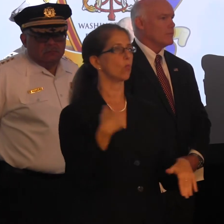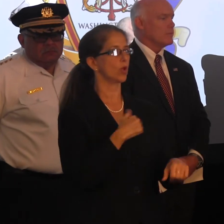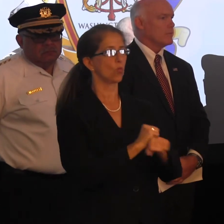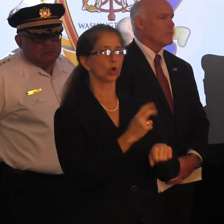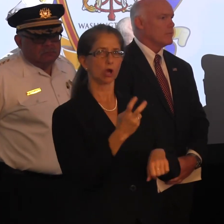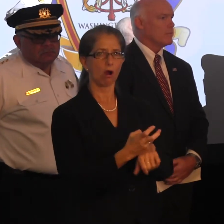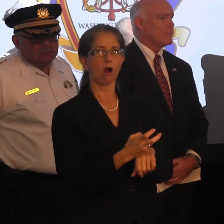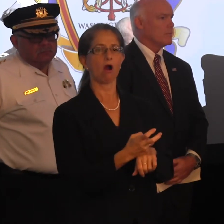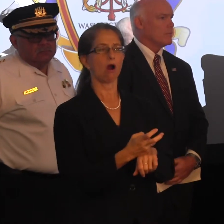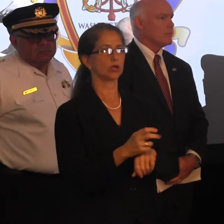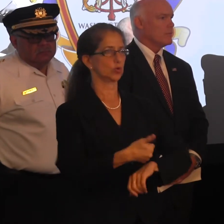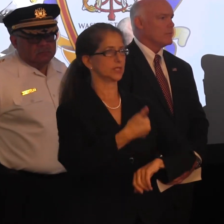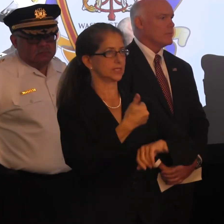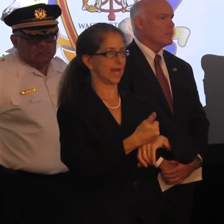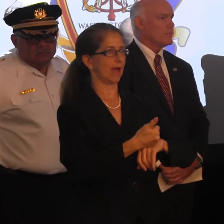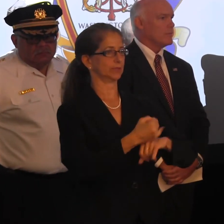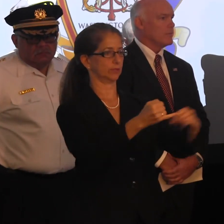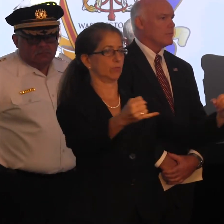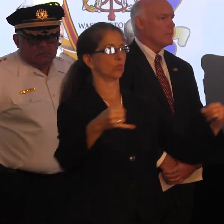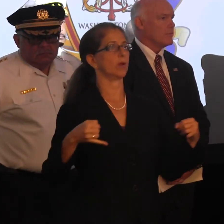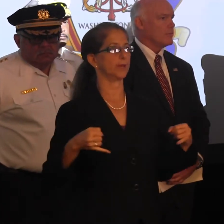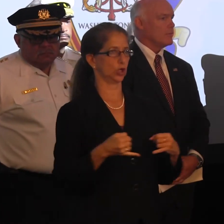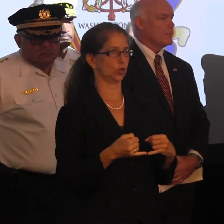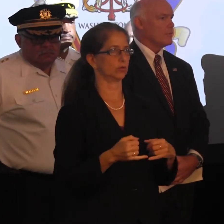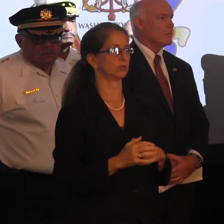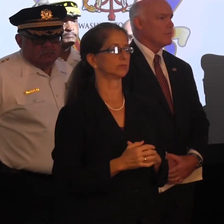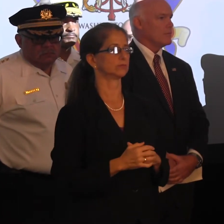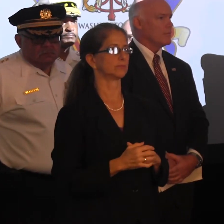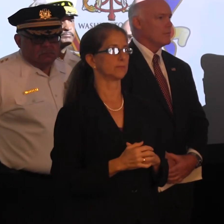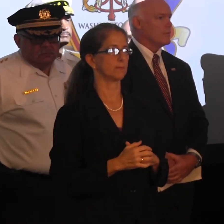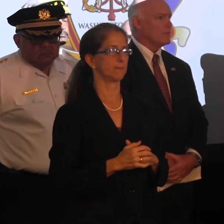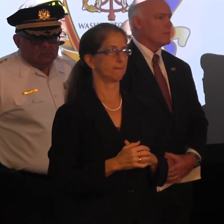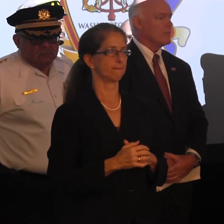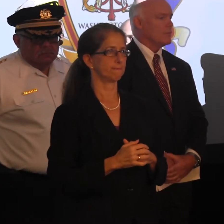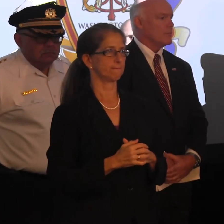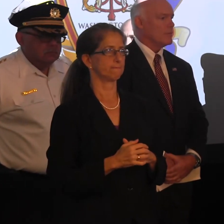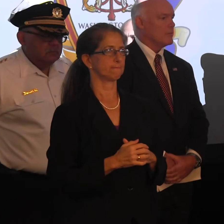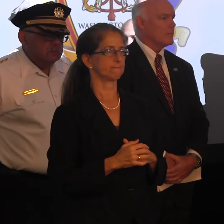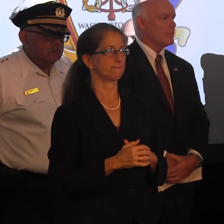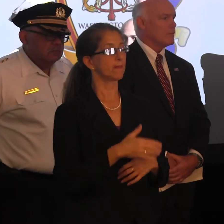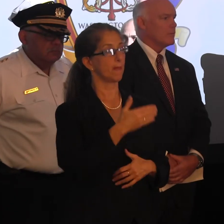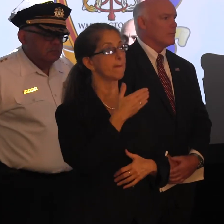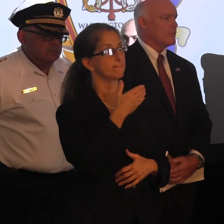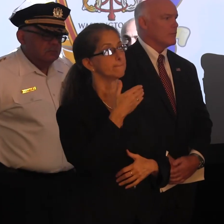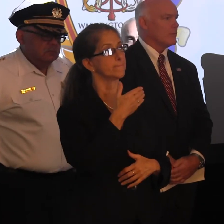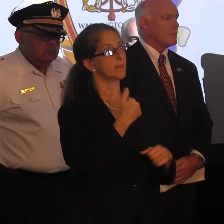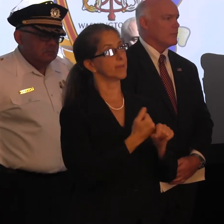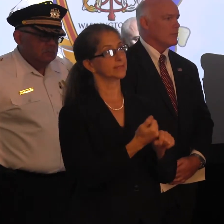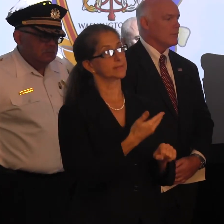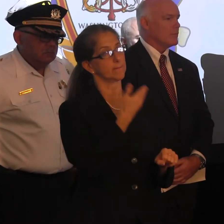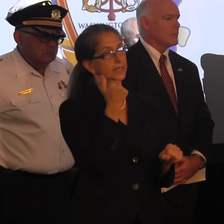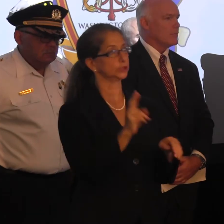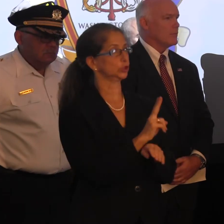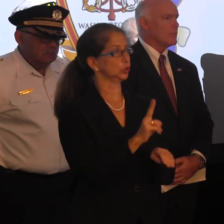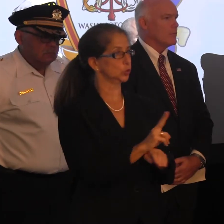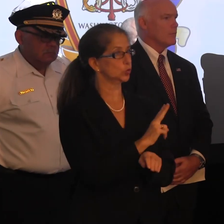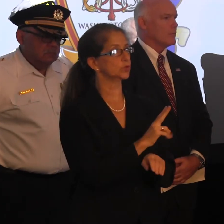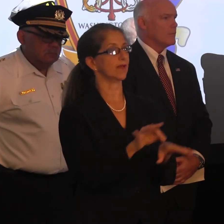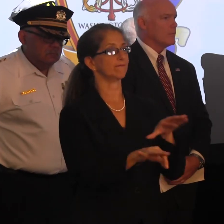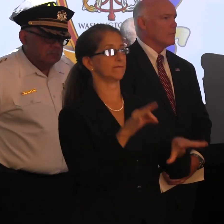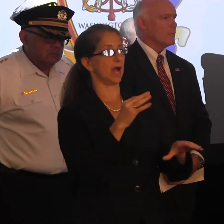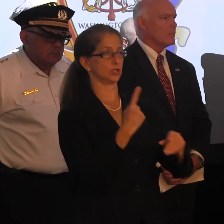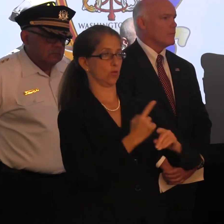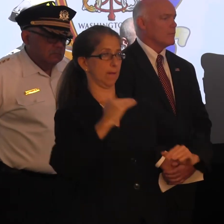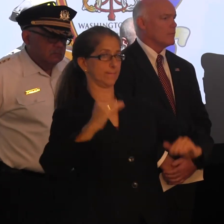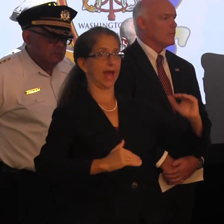establish a perimeter that best optimizes and finds the right